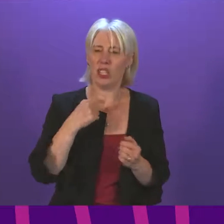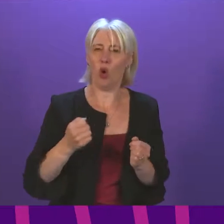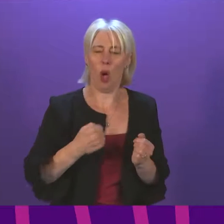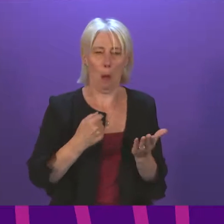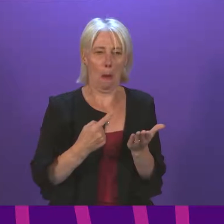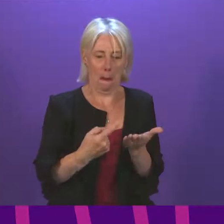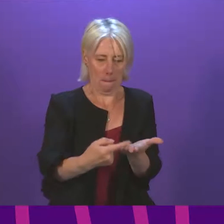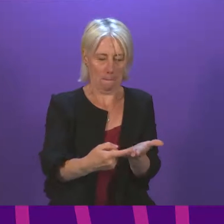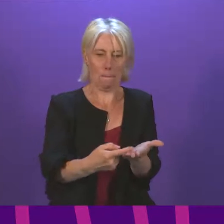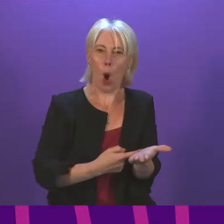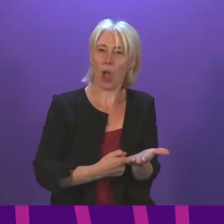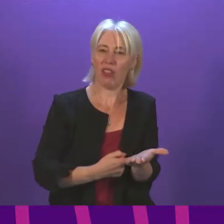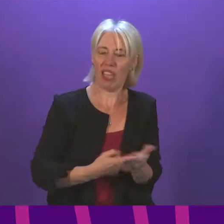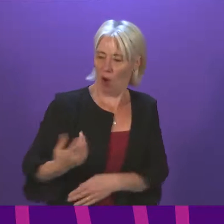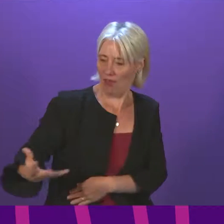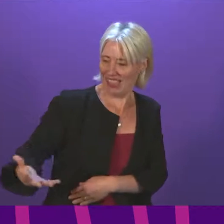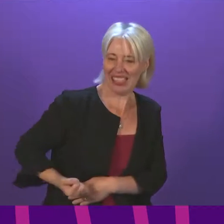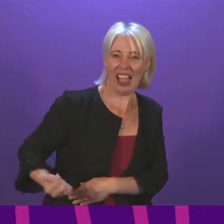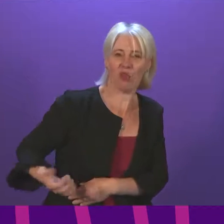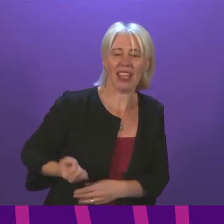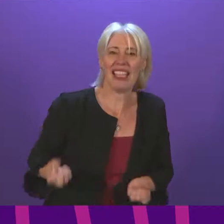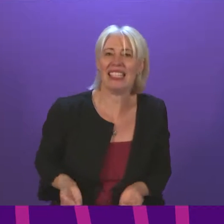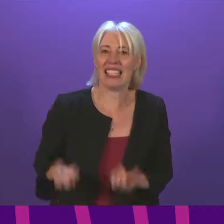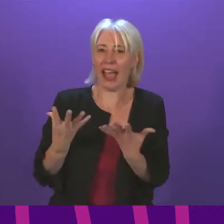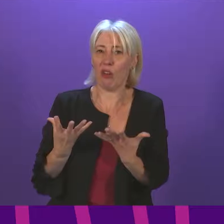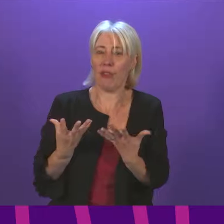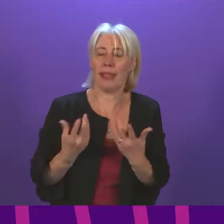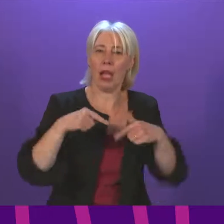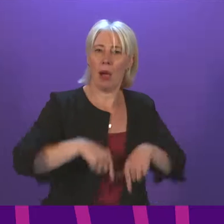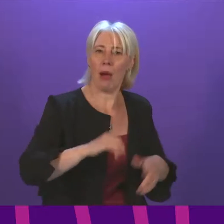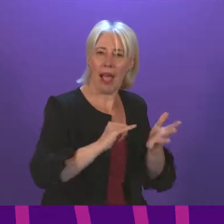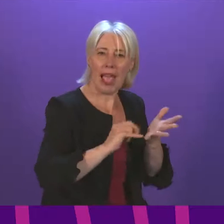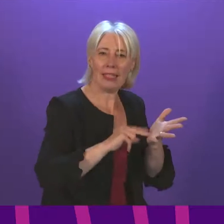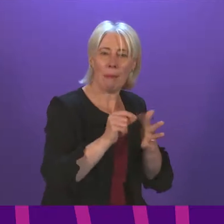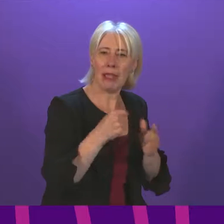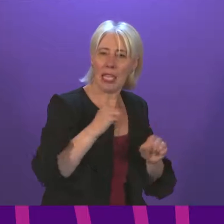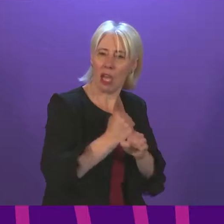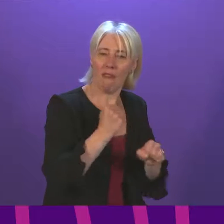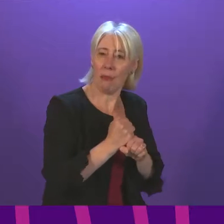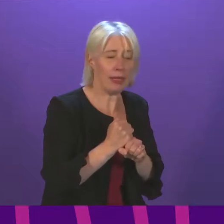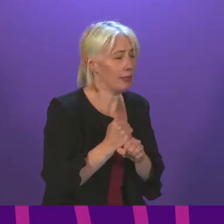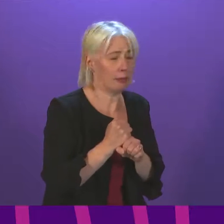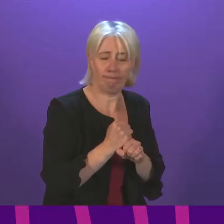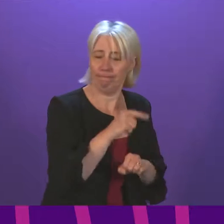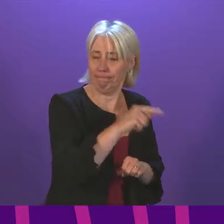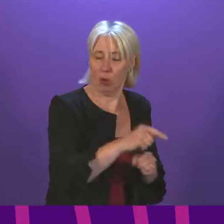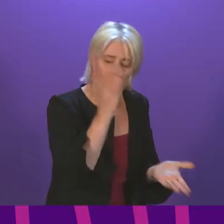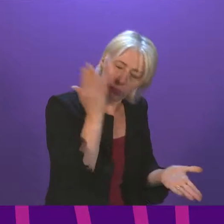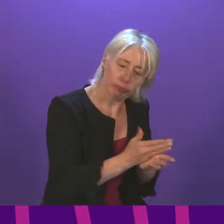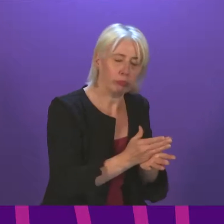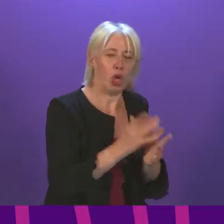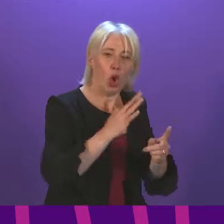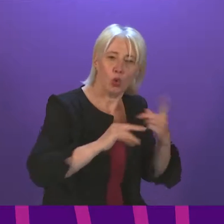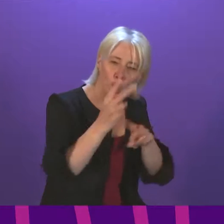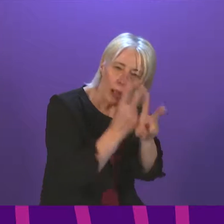of salary sacrifice. But I'll tell you what, this SNP Government will continue to ensure that our NHS workers and social care